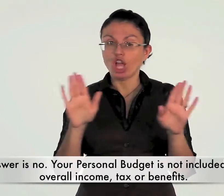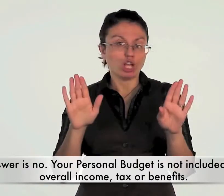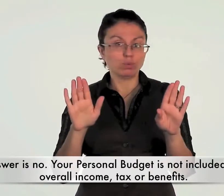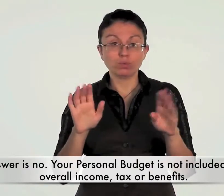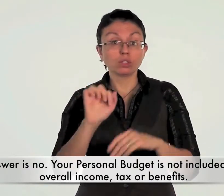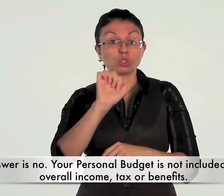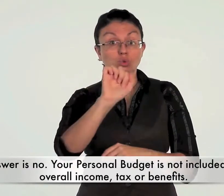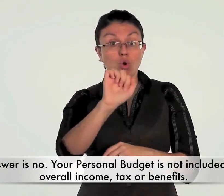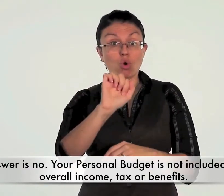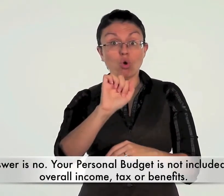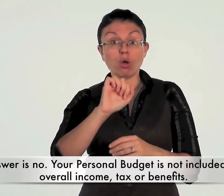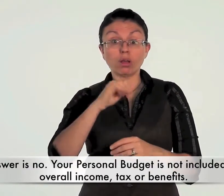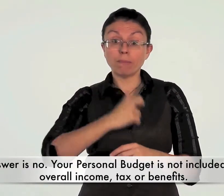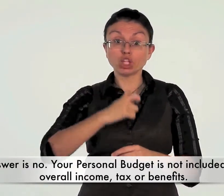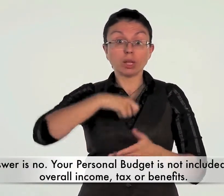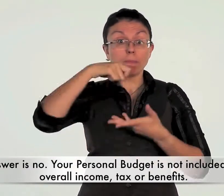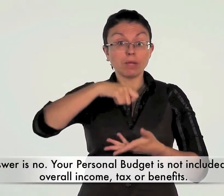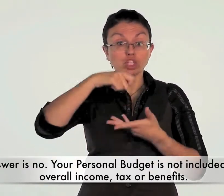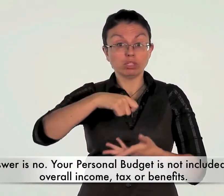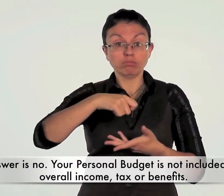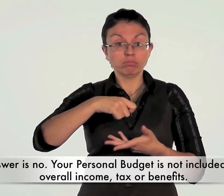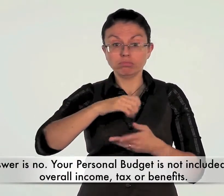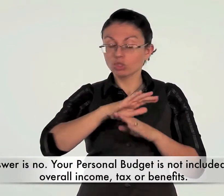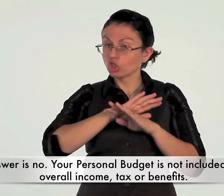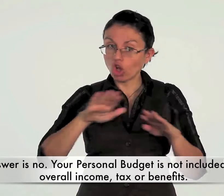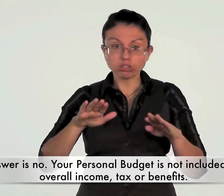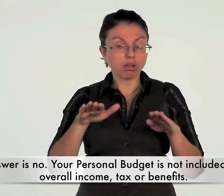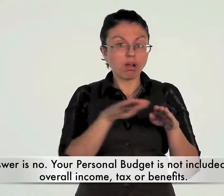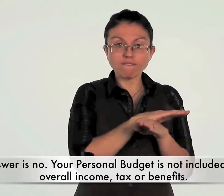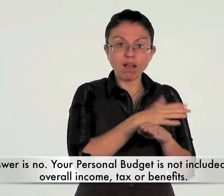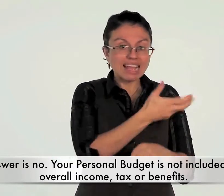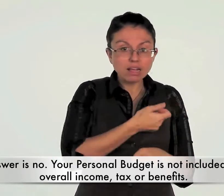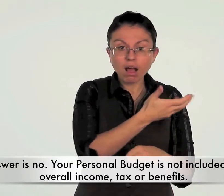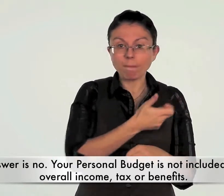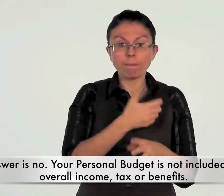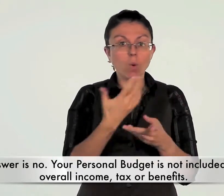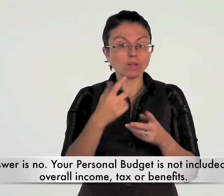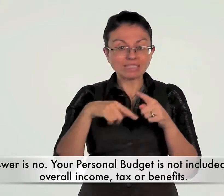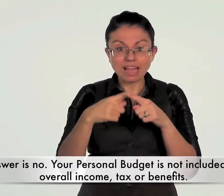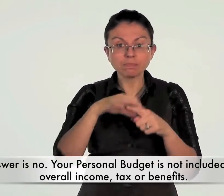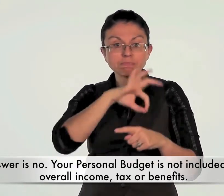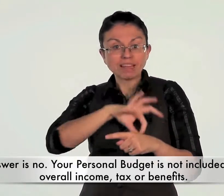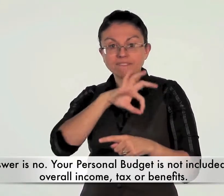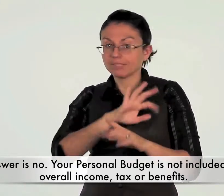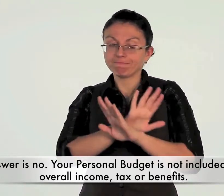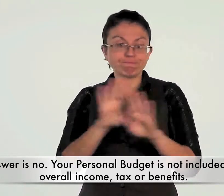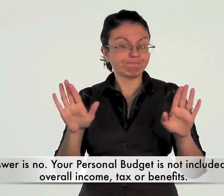The answer is no. Your personal budget is not included in your overall income, tax or benefits.